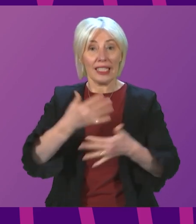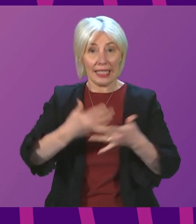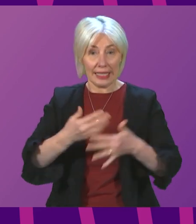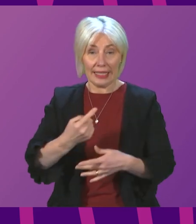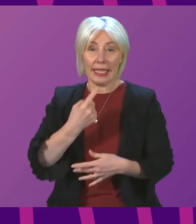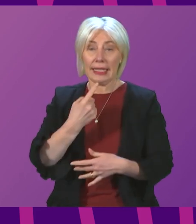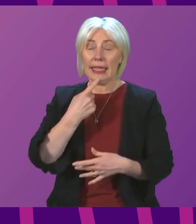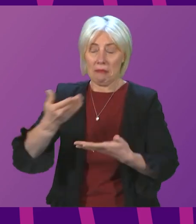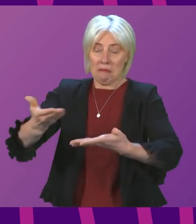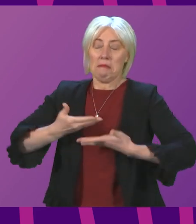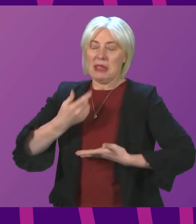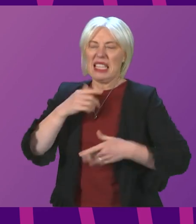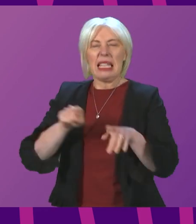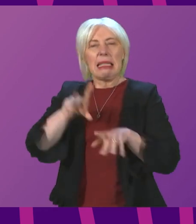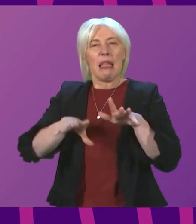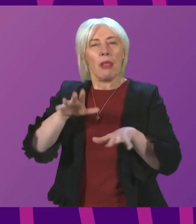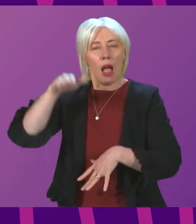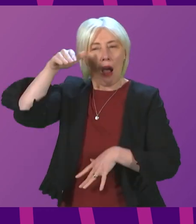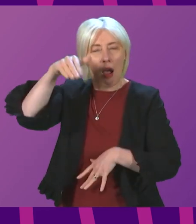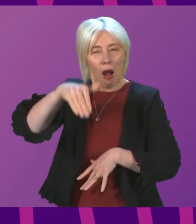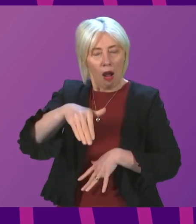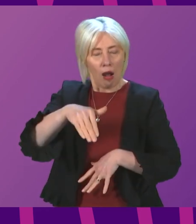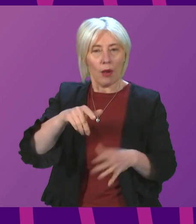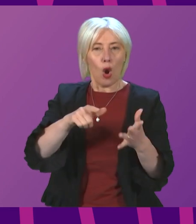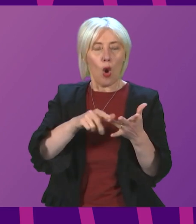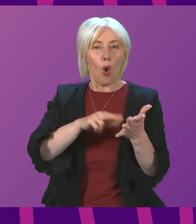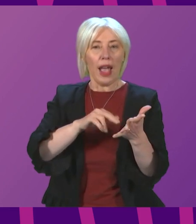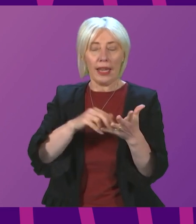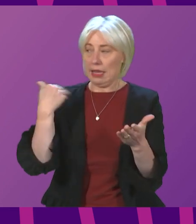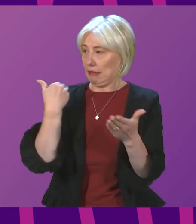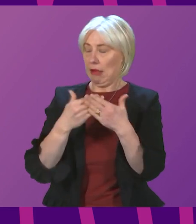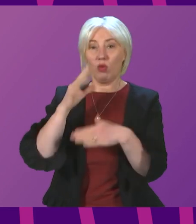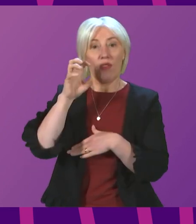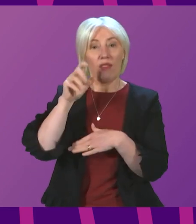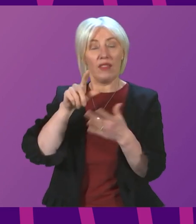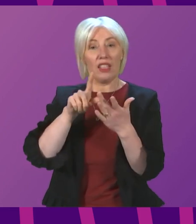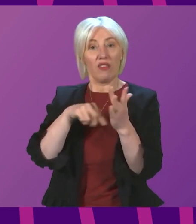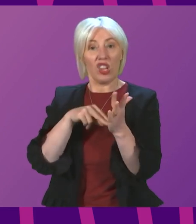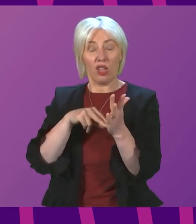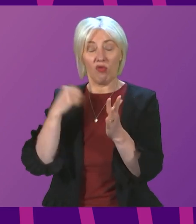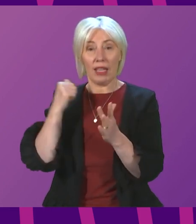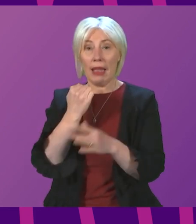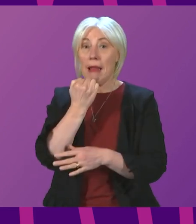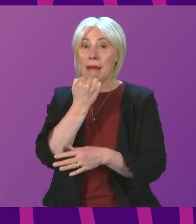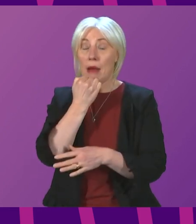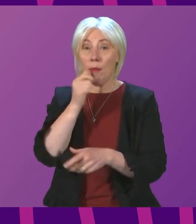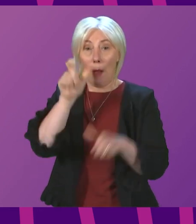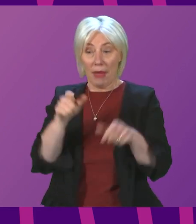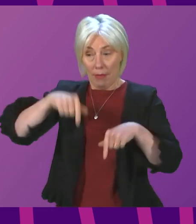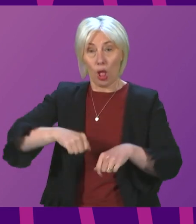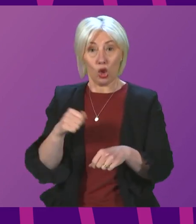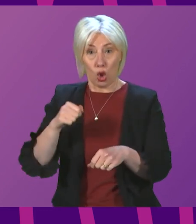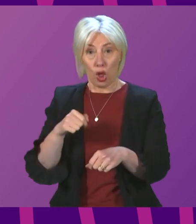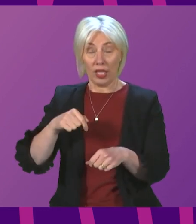a similar trend. According to the ONS, in the week to the 15th of January, the percentage of people in Scotland infected with the virus